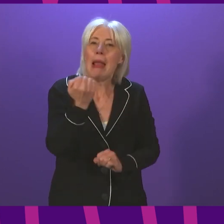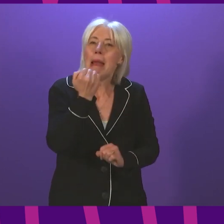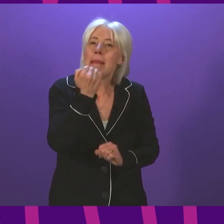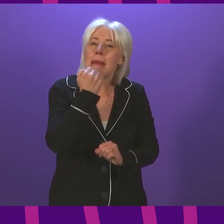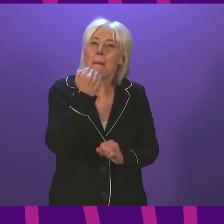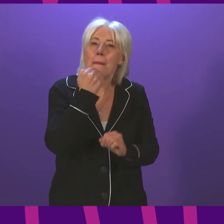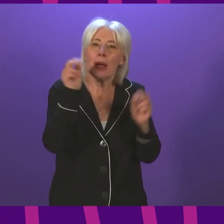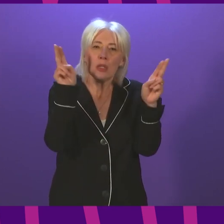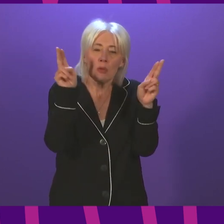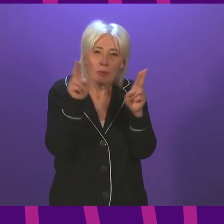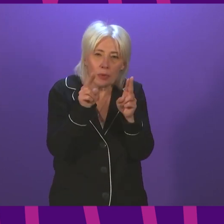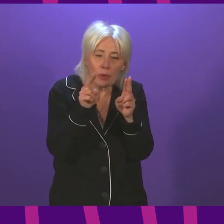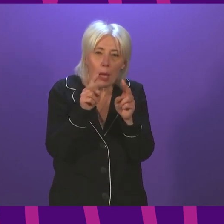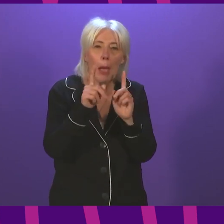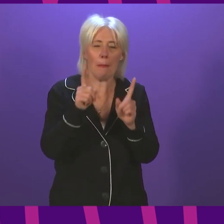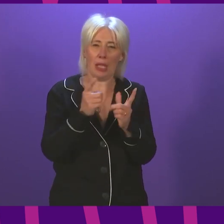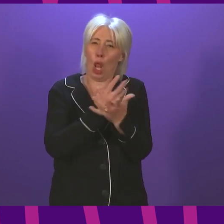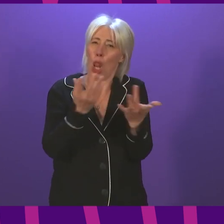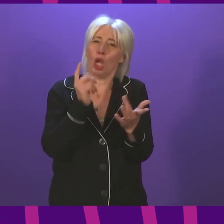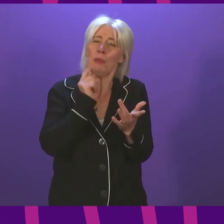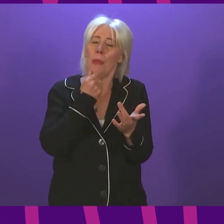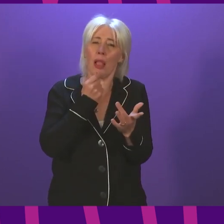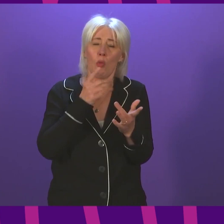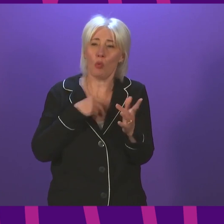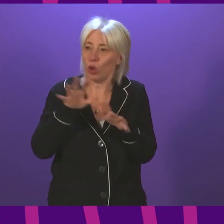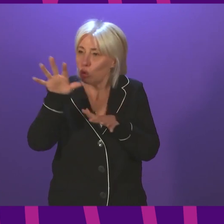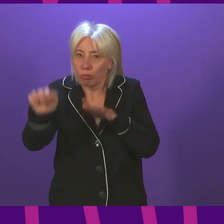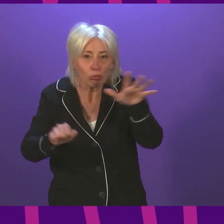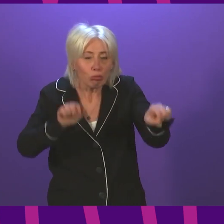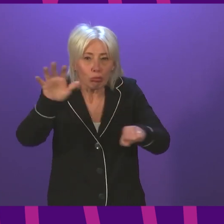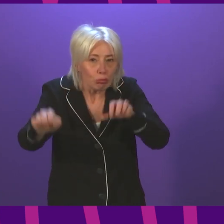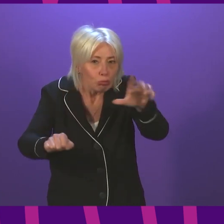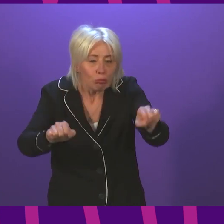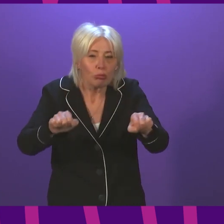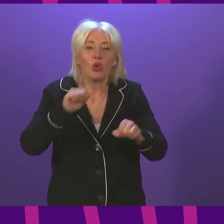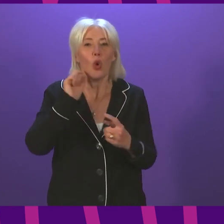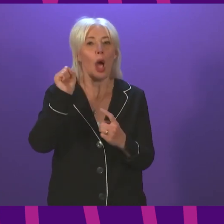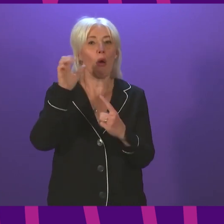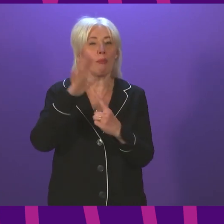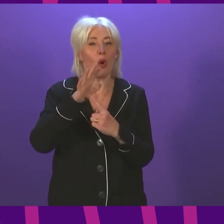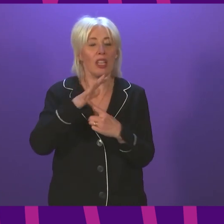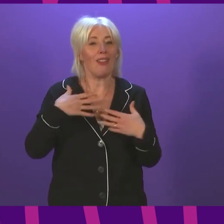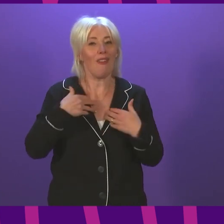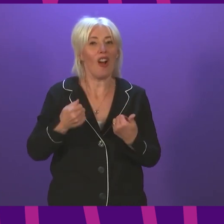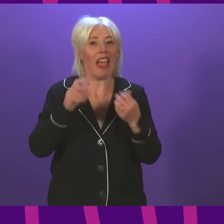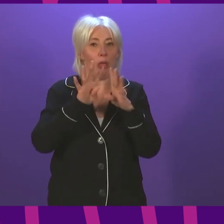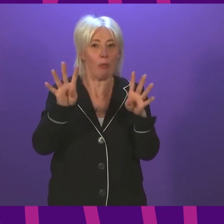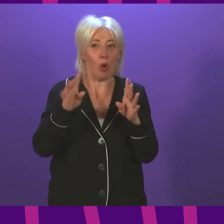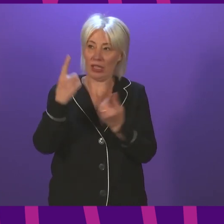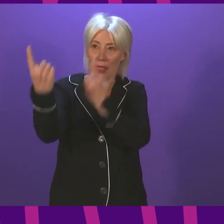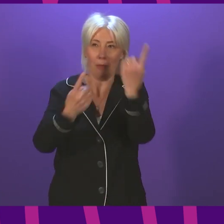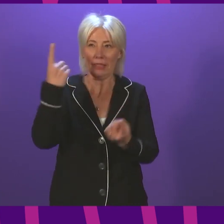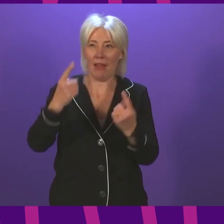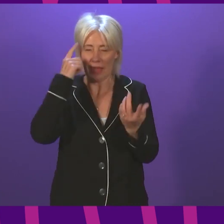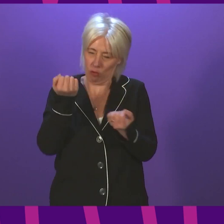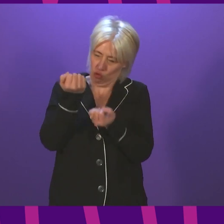percentages there are still lots of people that we want to reach so therefore it's important that we allow health boards to exercise some judgment